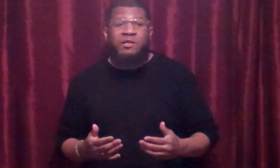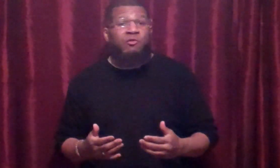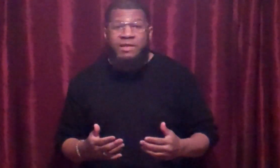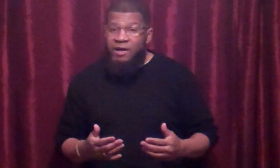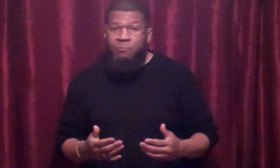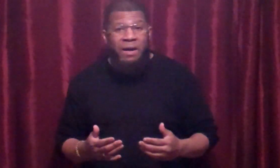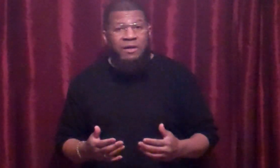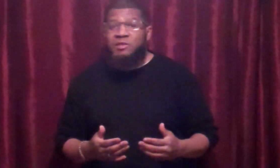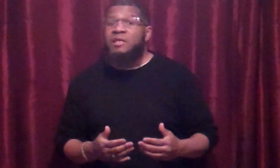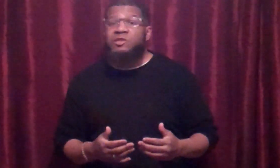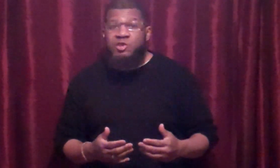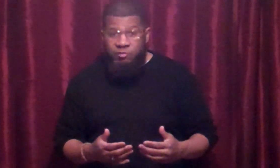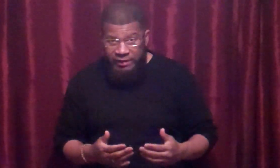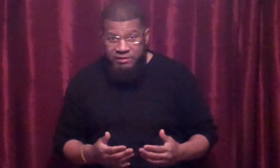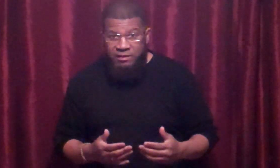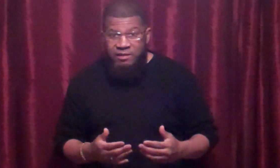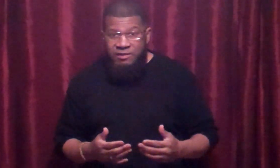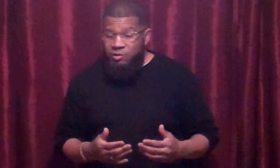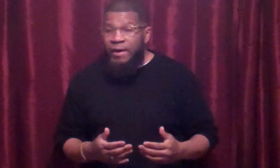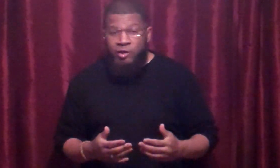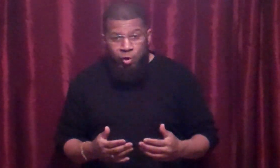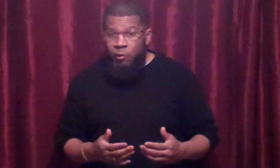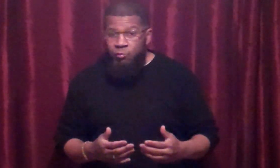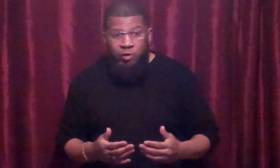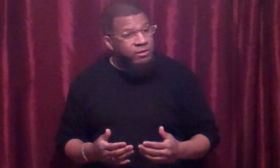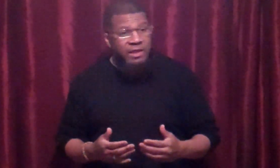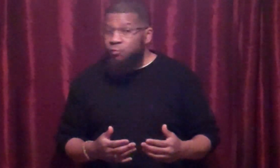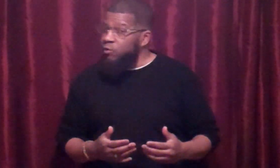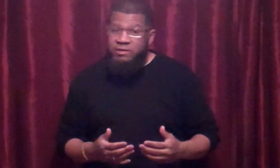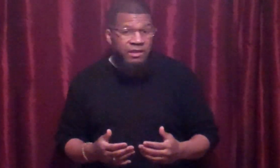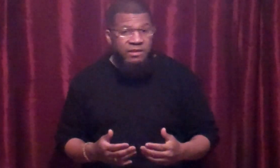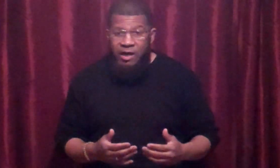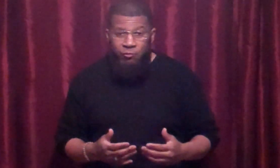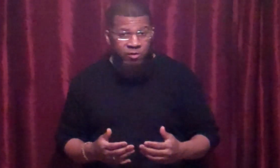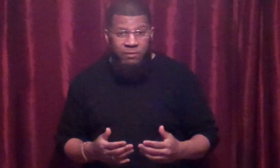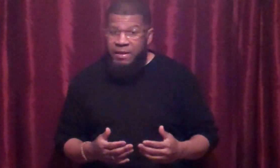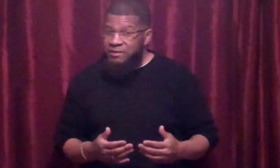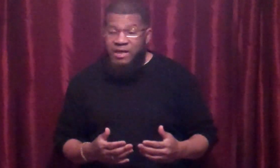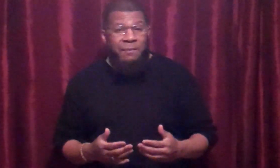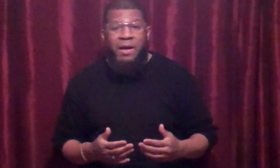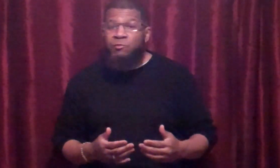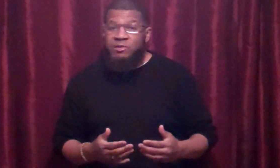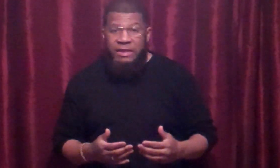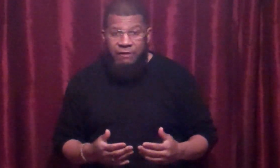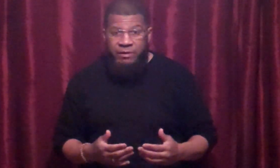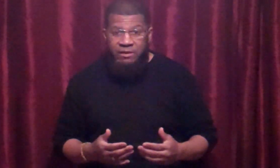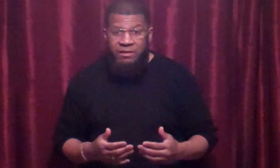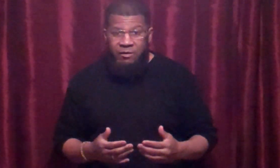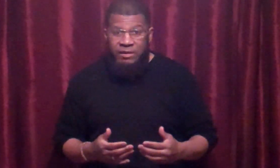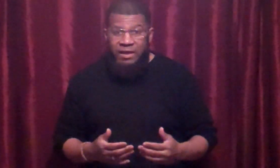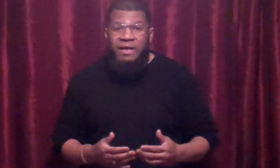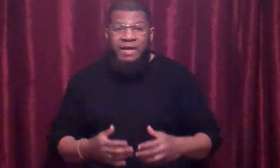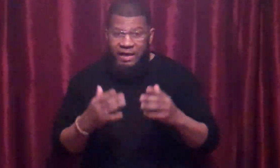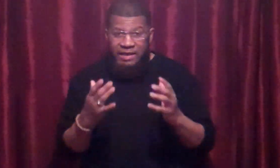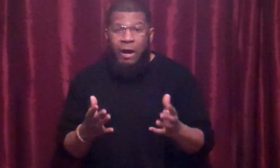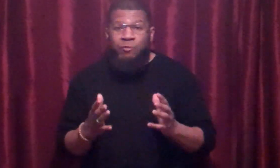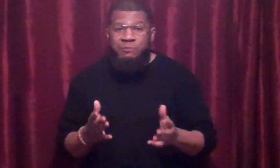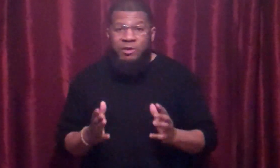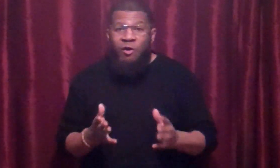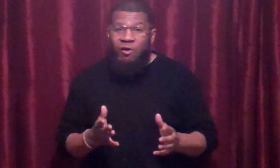learning how to box in the streets. So I knew what worked and what did not work by the time I was 11, okay? And that was because